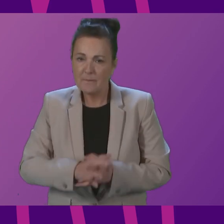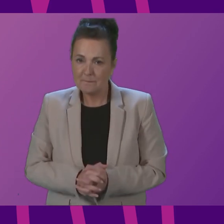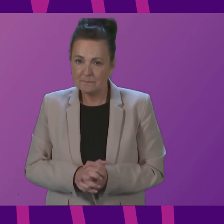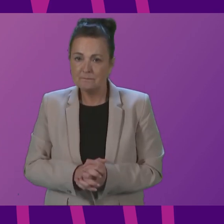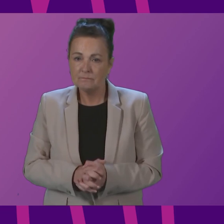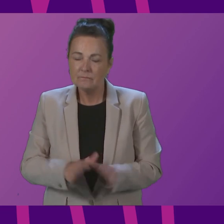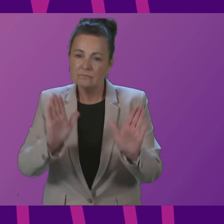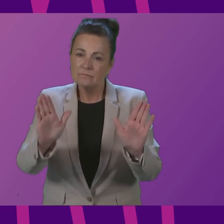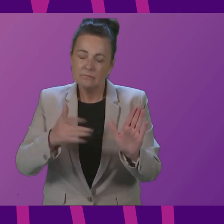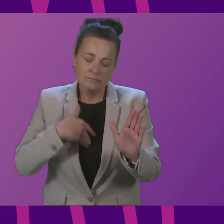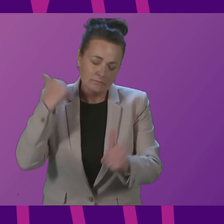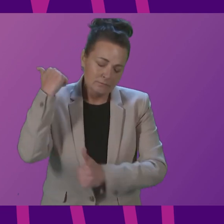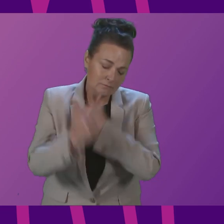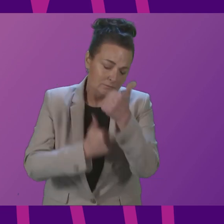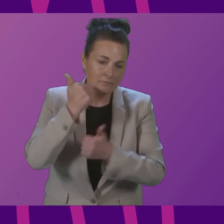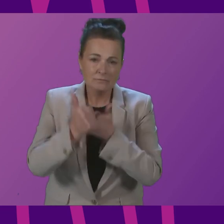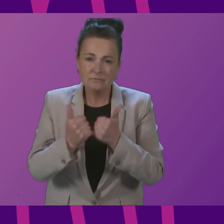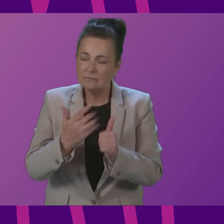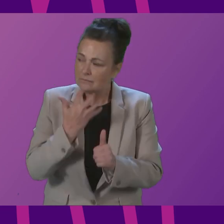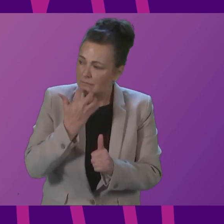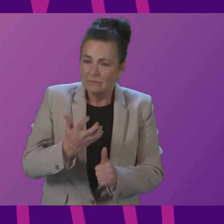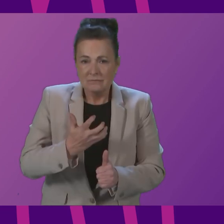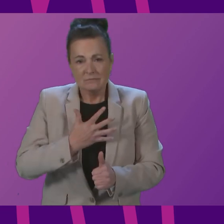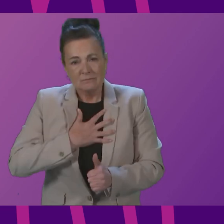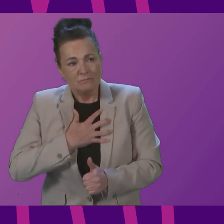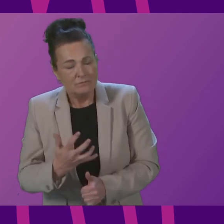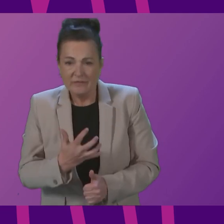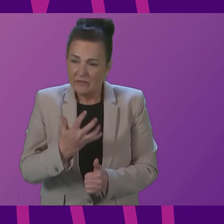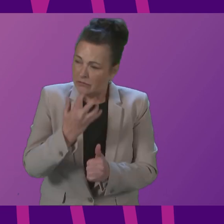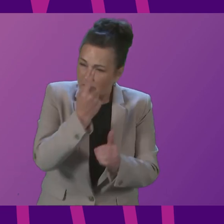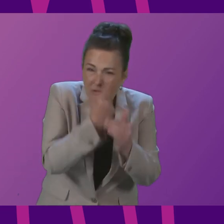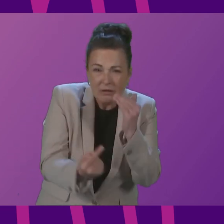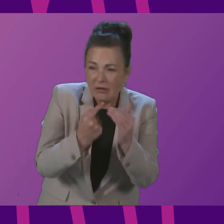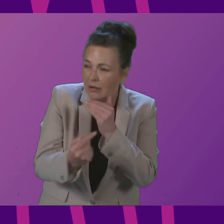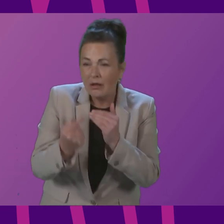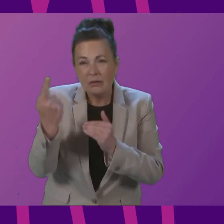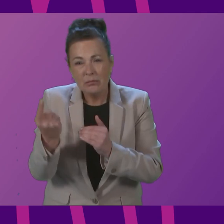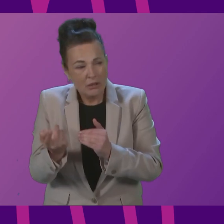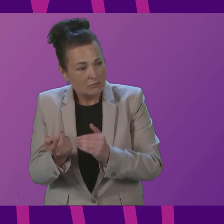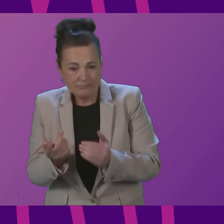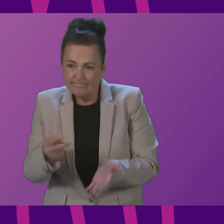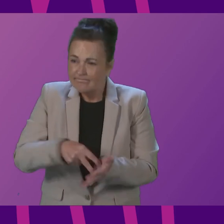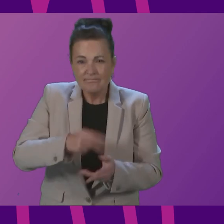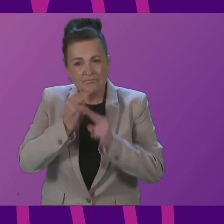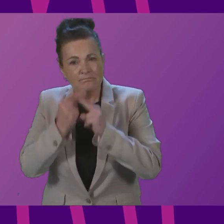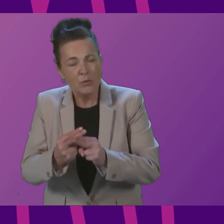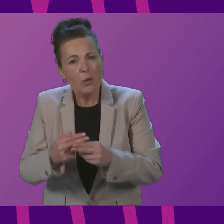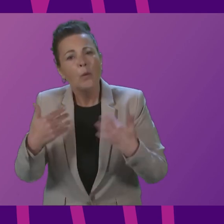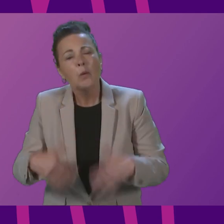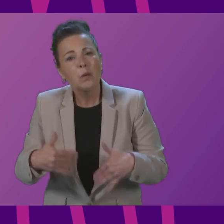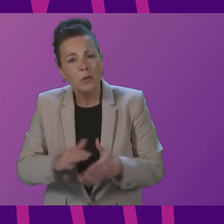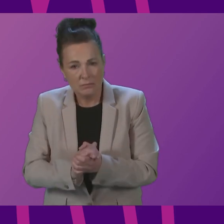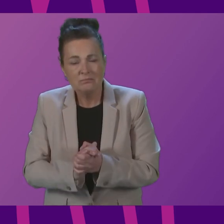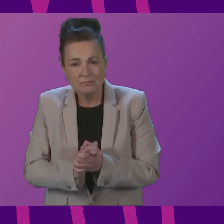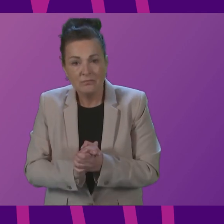I applaud the courage of individuals that have come forward and I know their concern is that the redress arrangements that